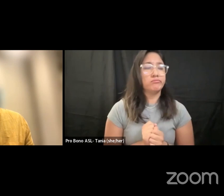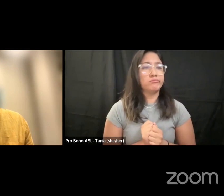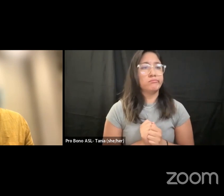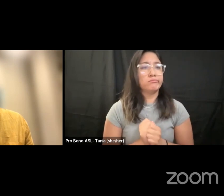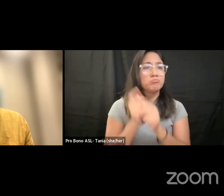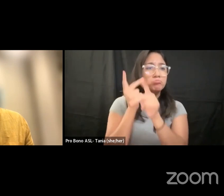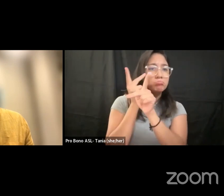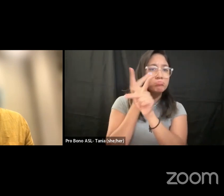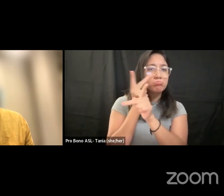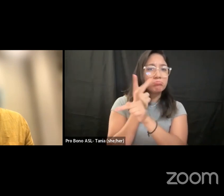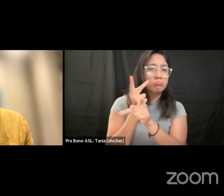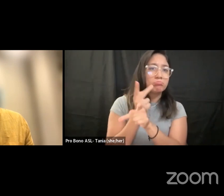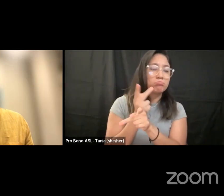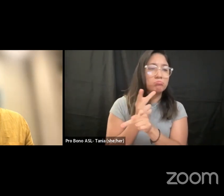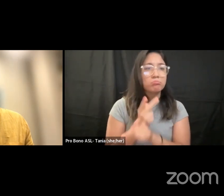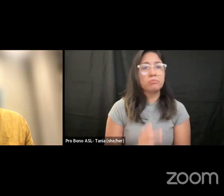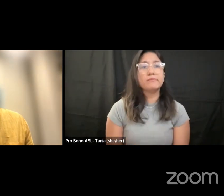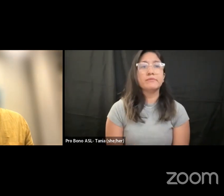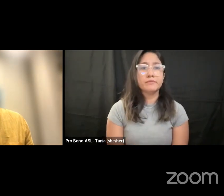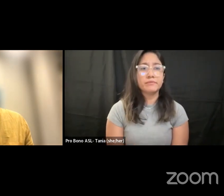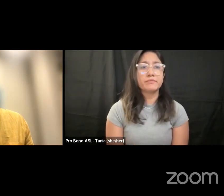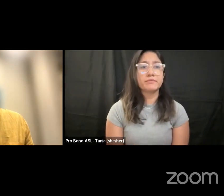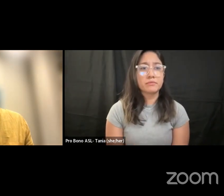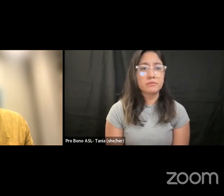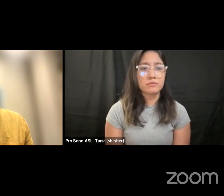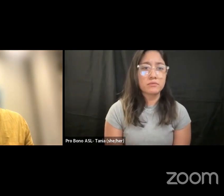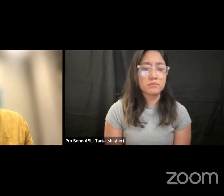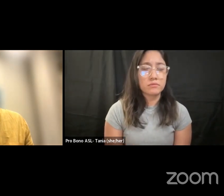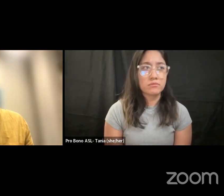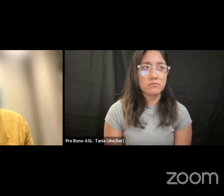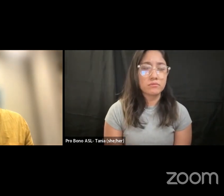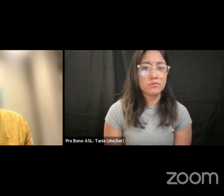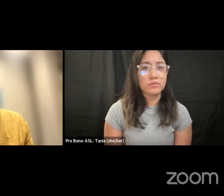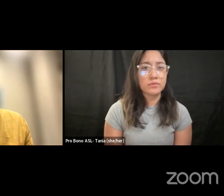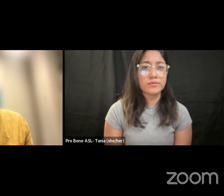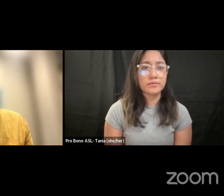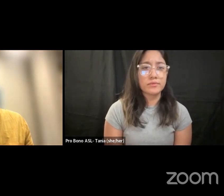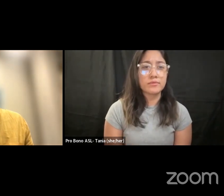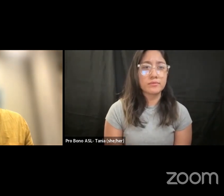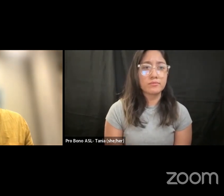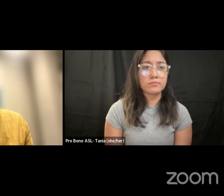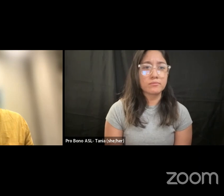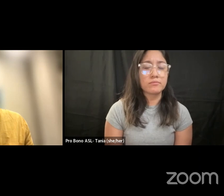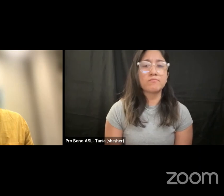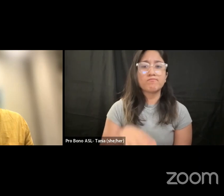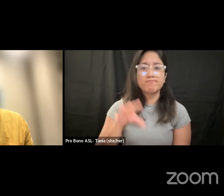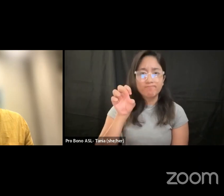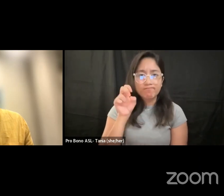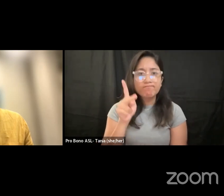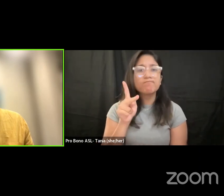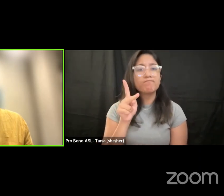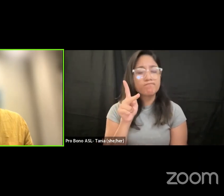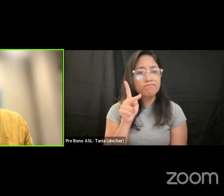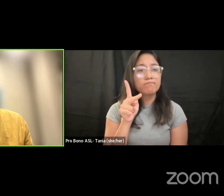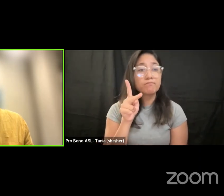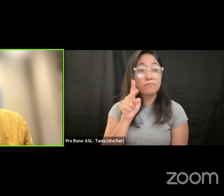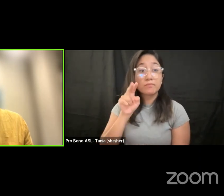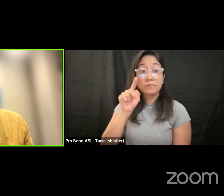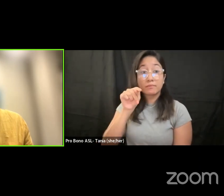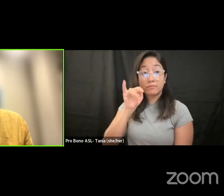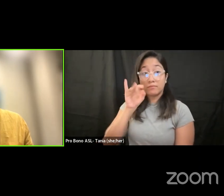yeah okay got it